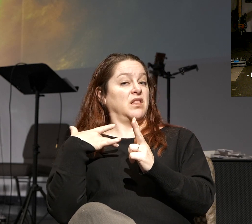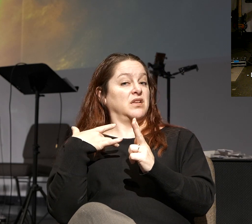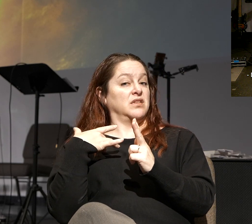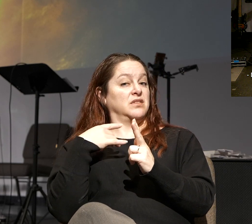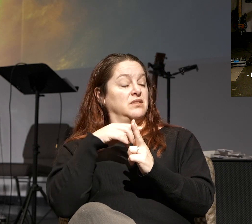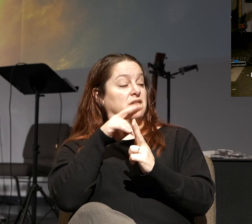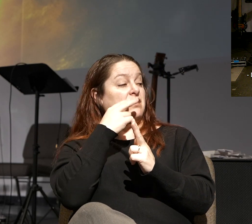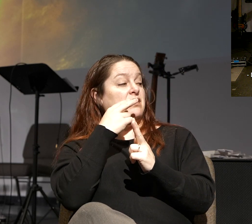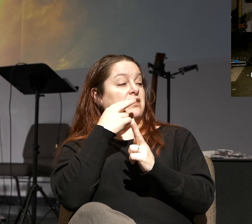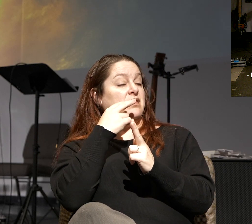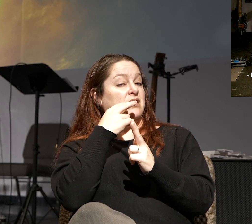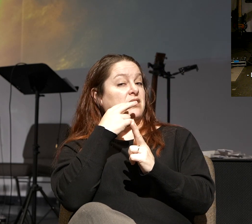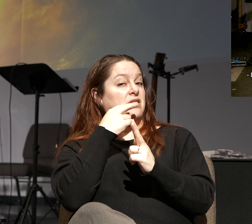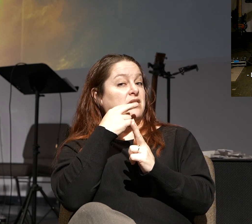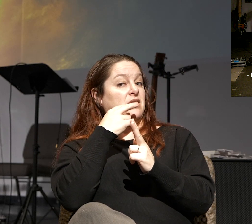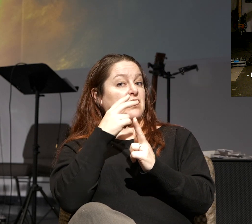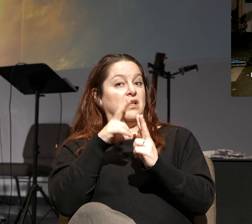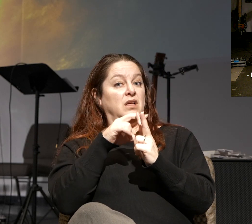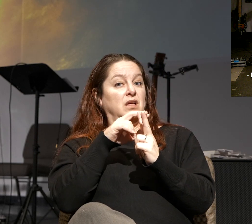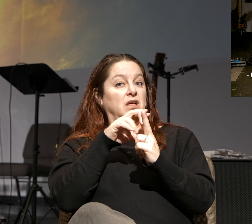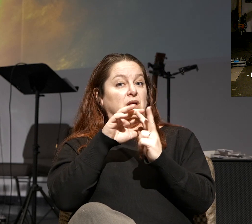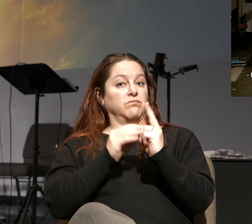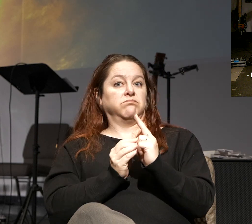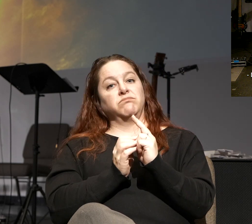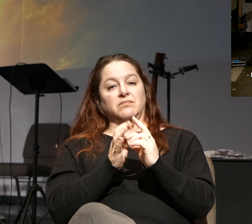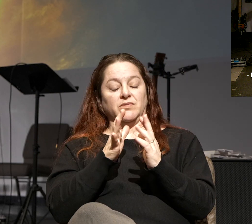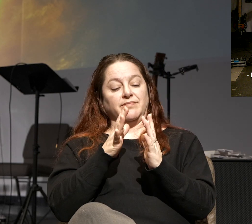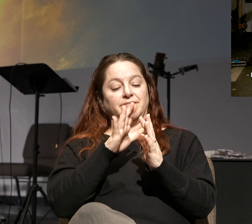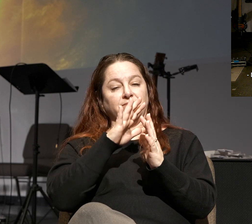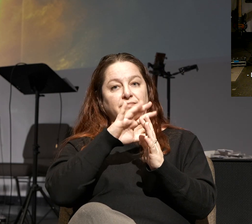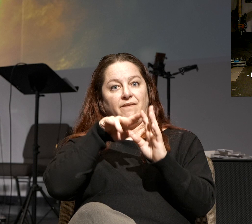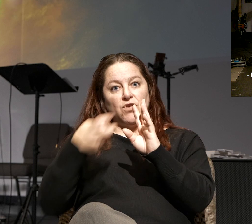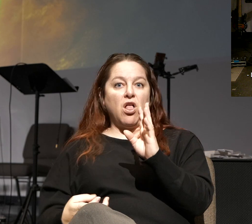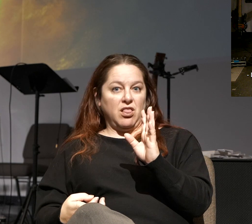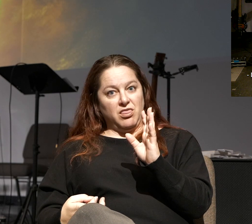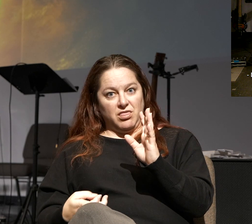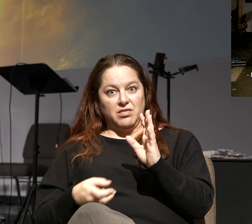both faith and feeling will fall off the wall.